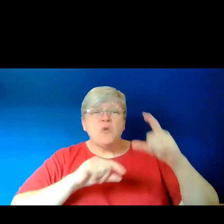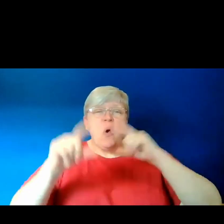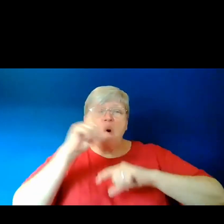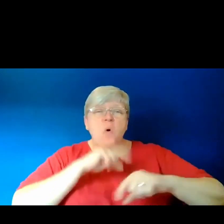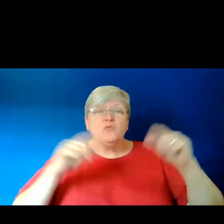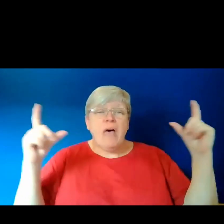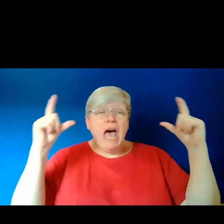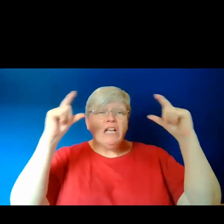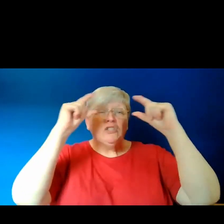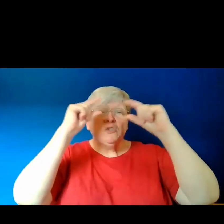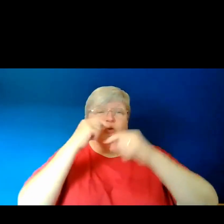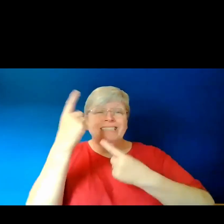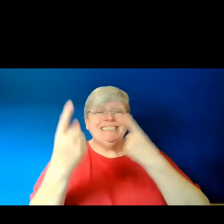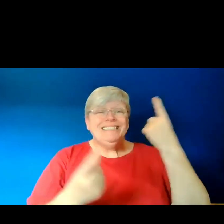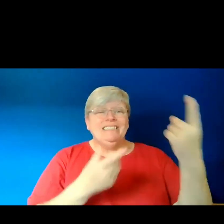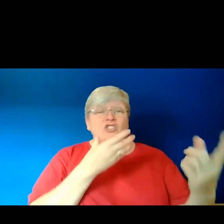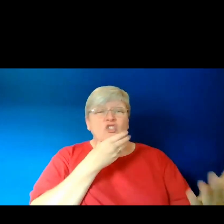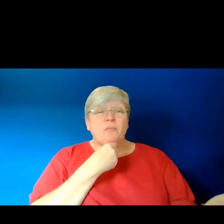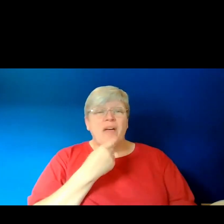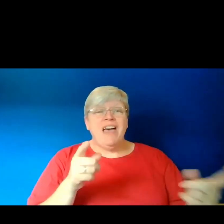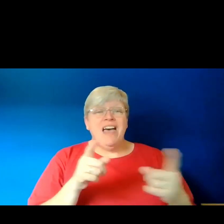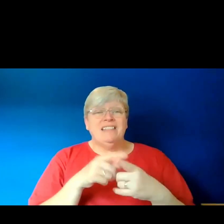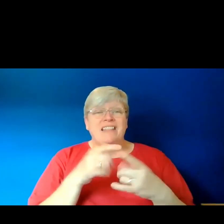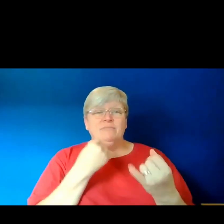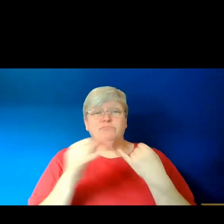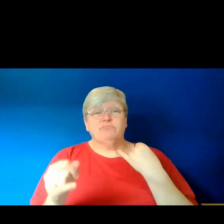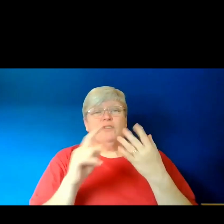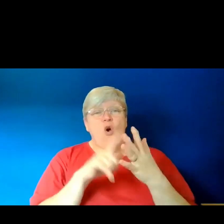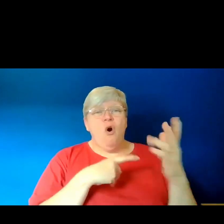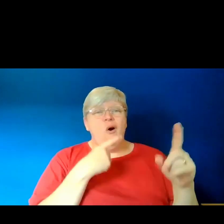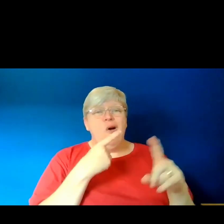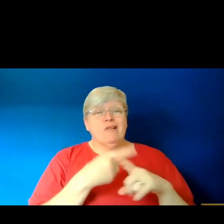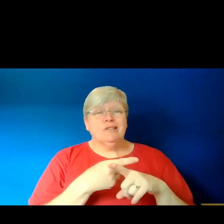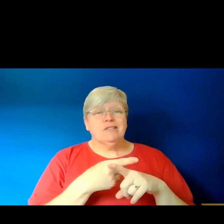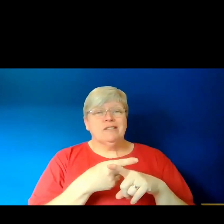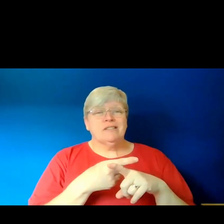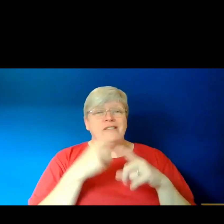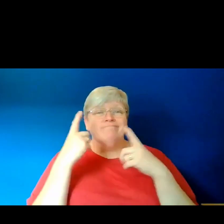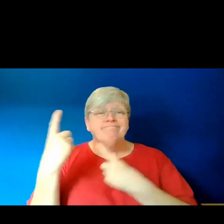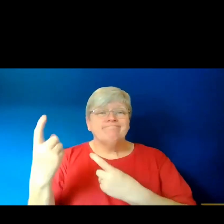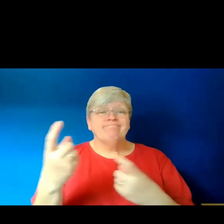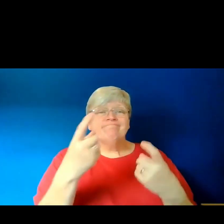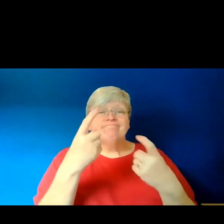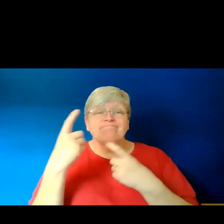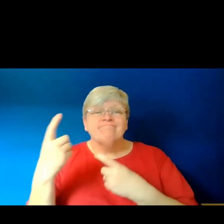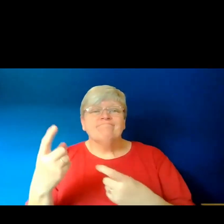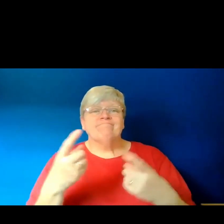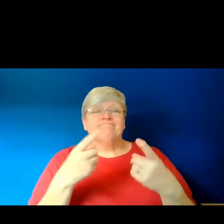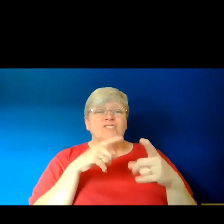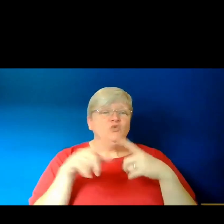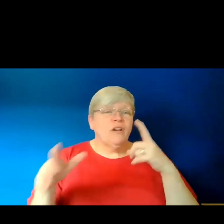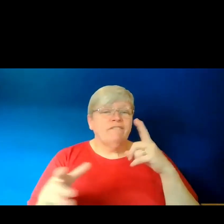closed, each man is no more than a felled ox, range-searching every chest for an opening.